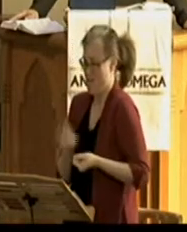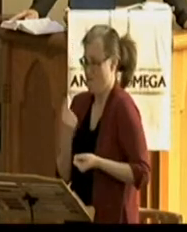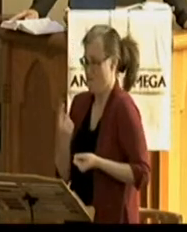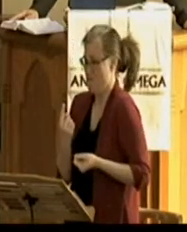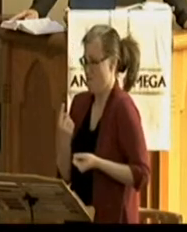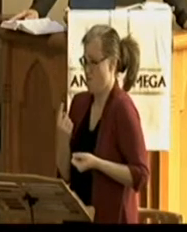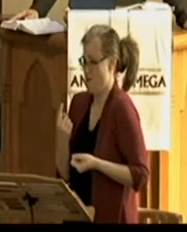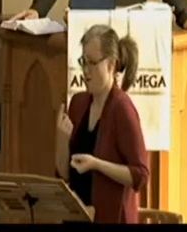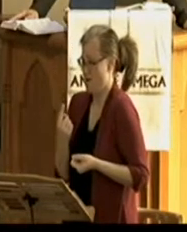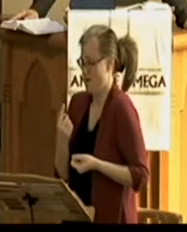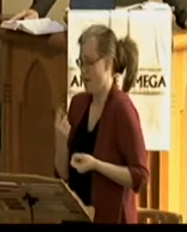What's that saying?